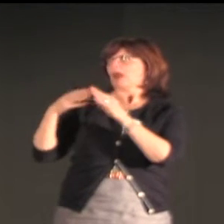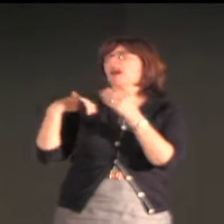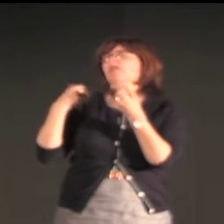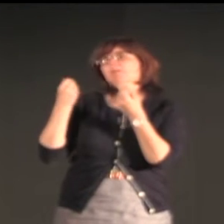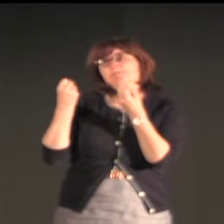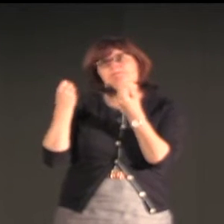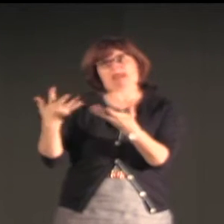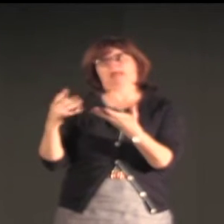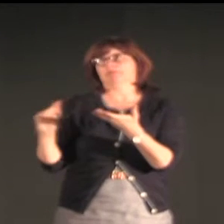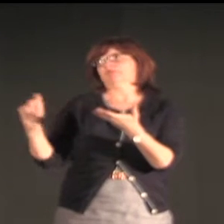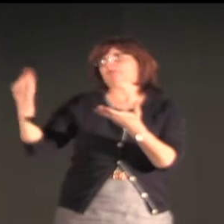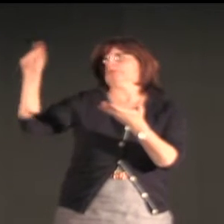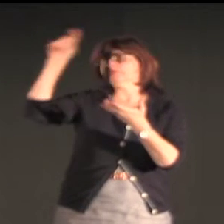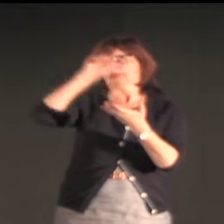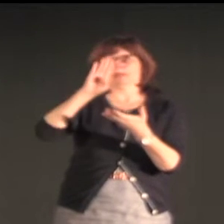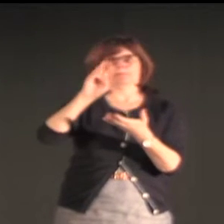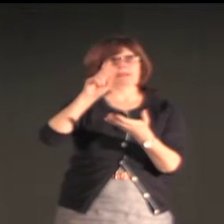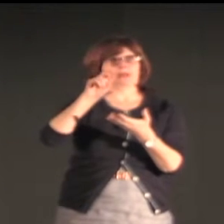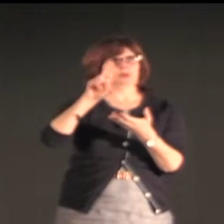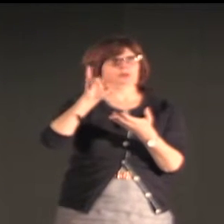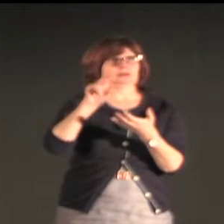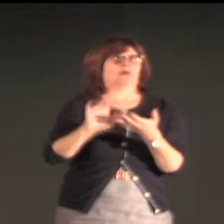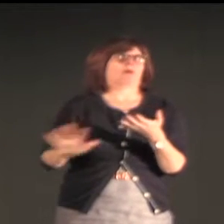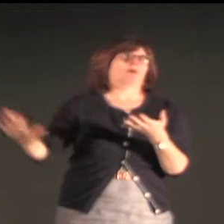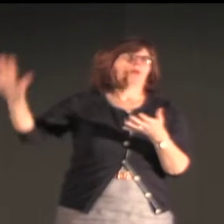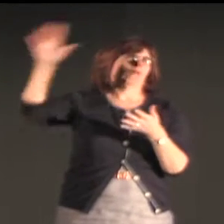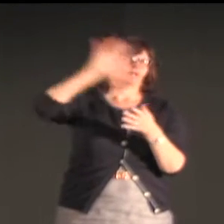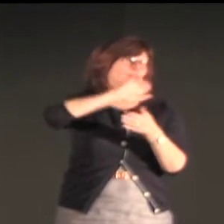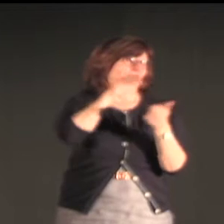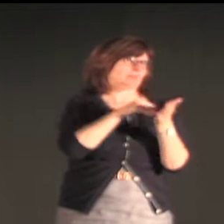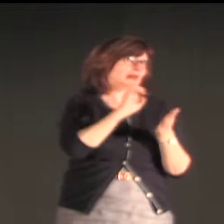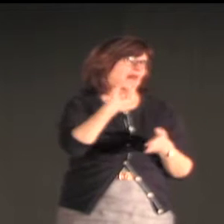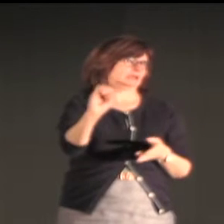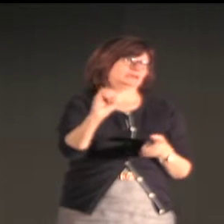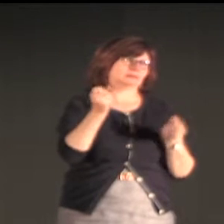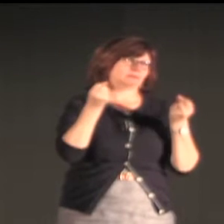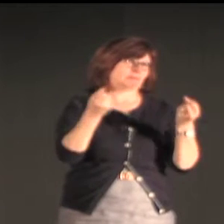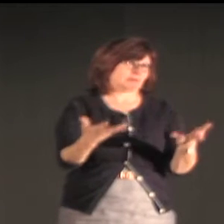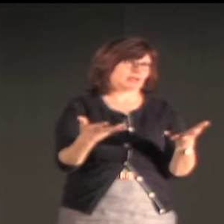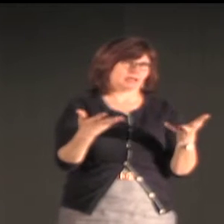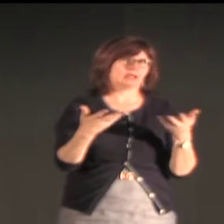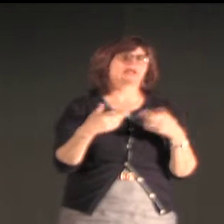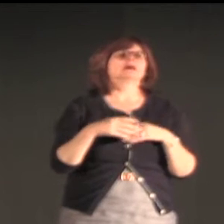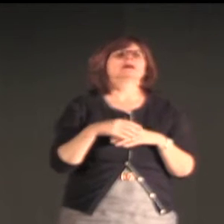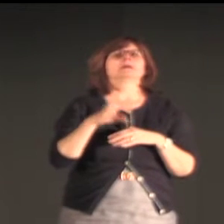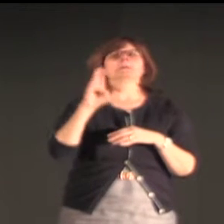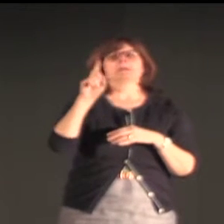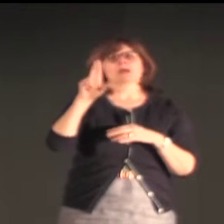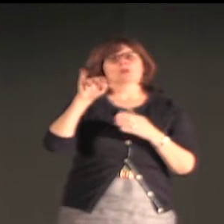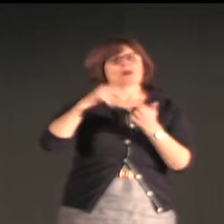But it is a community of individuals with that heritage. And there are Bedouins all over the Middle East.